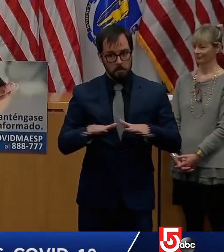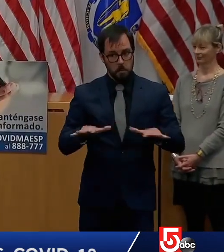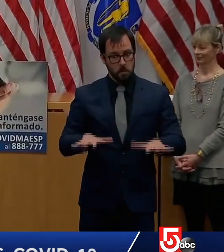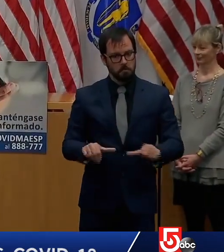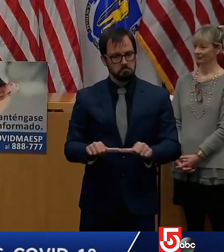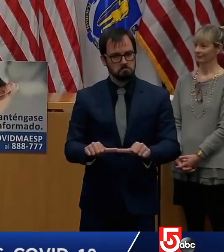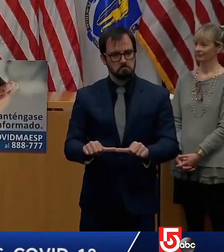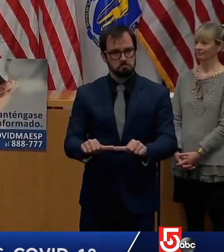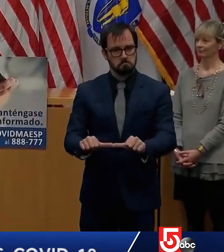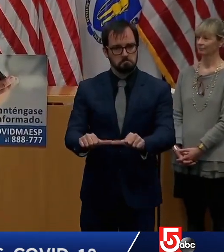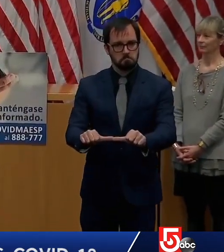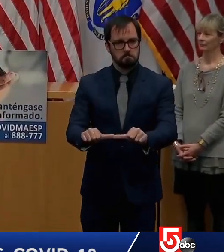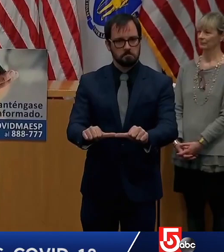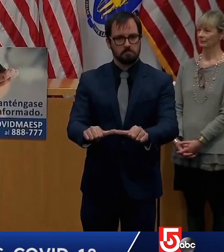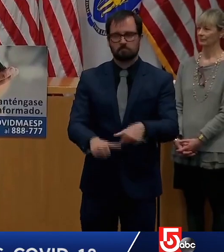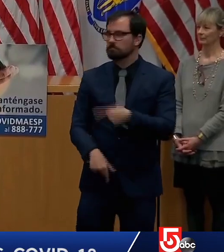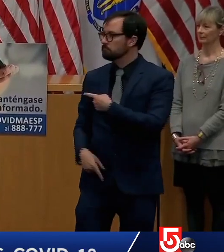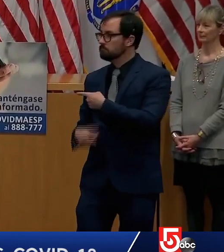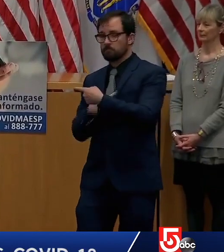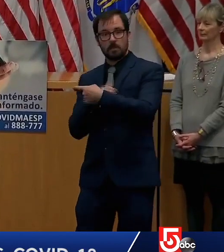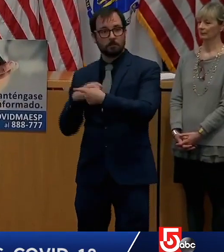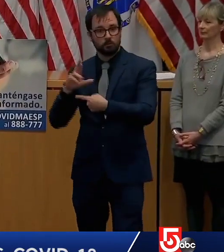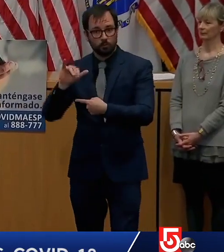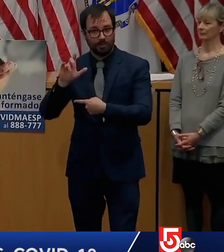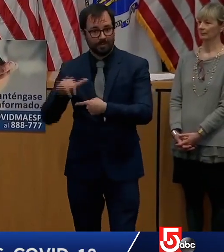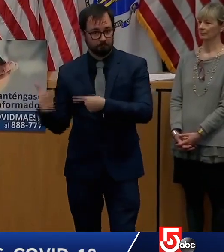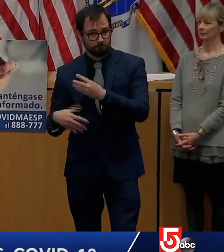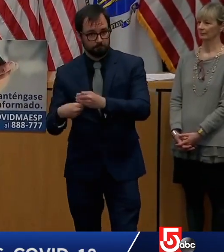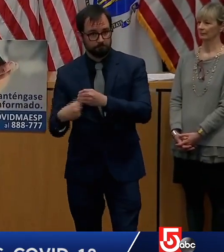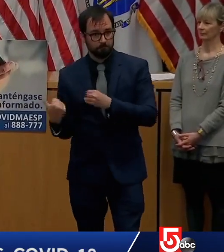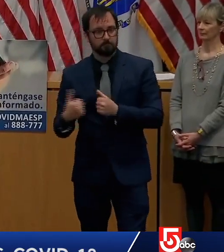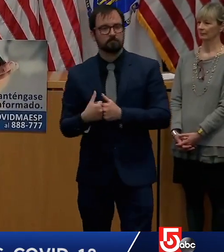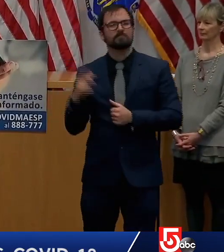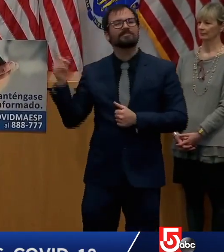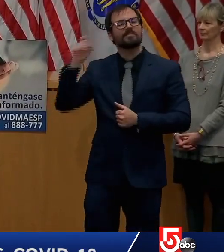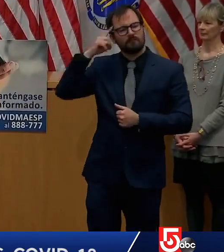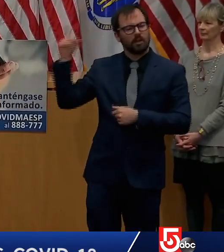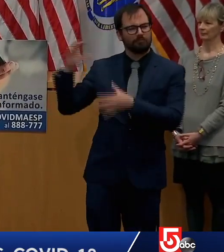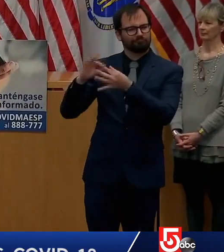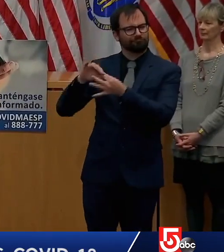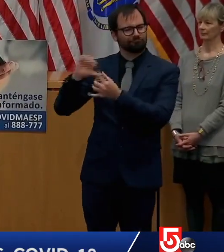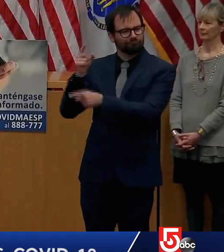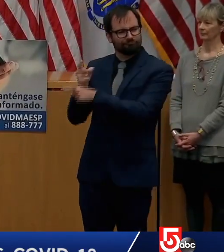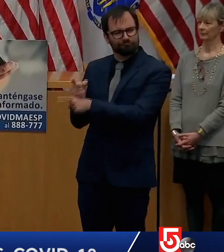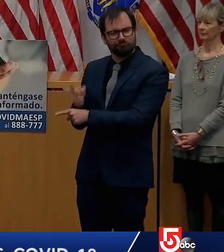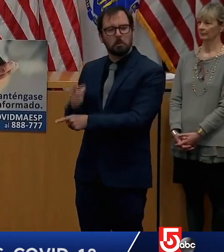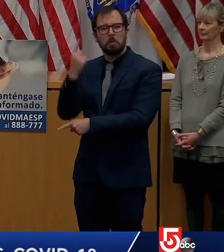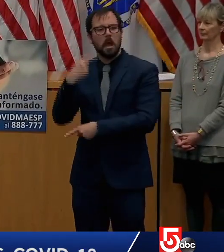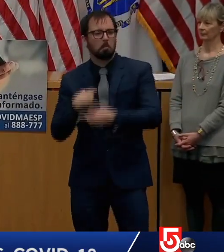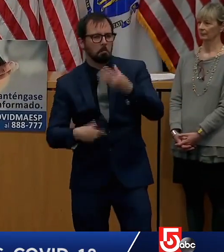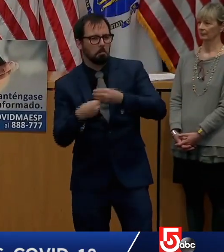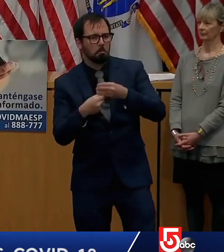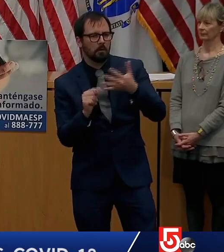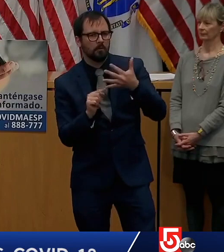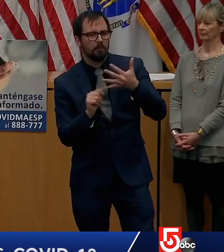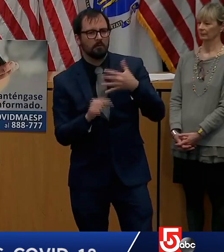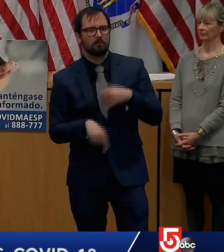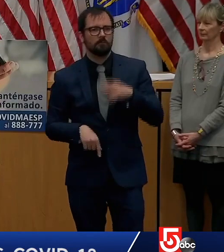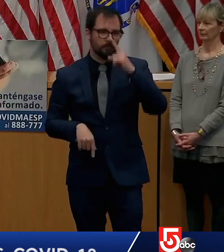So the governor hit many of the points. What I would say, speak on behalf of the field, is that we heard from teachers, administrators,